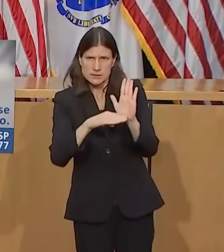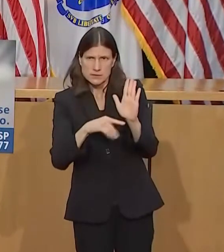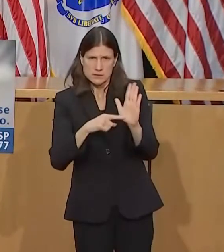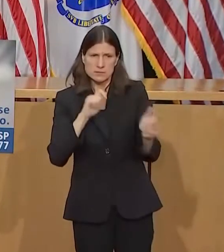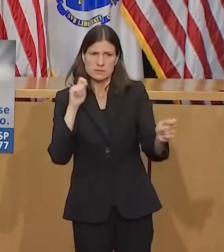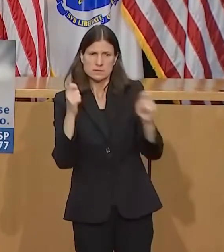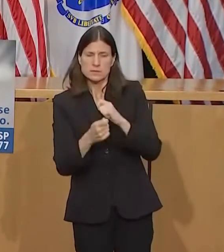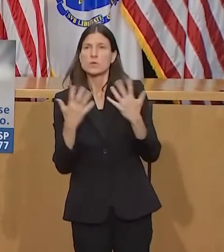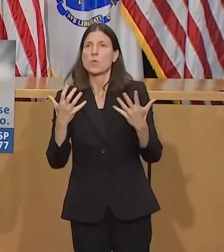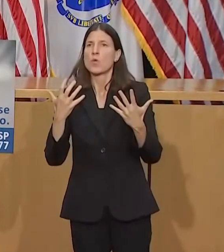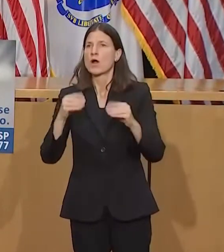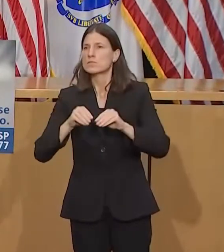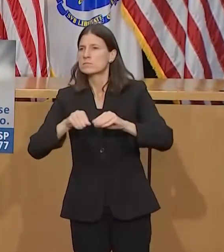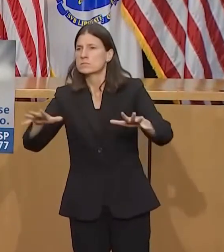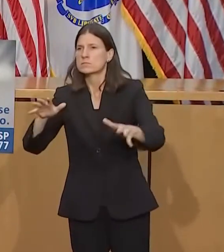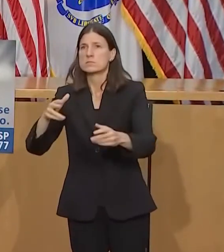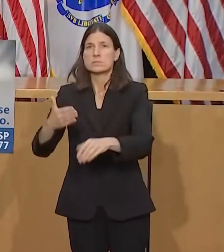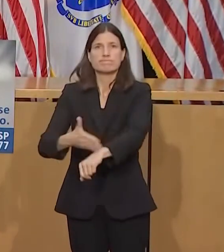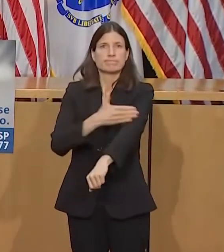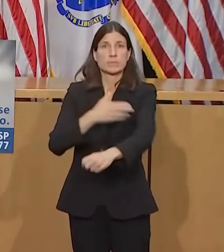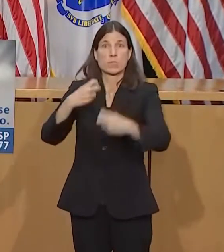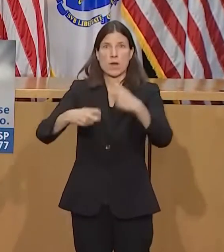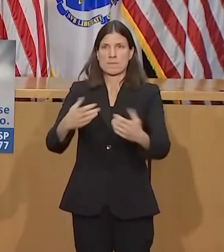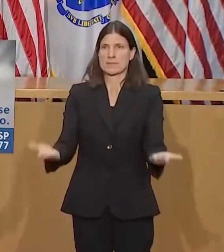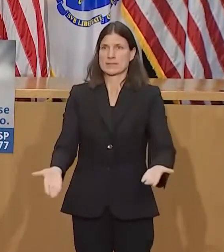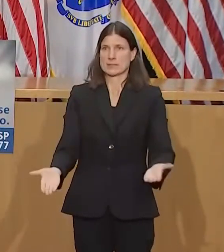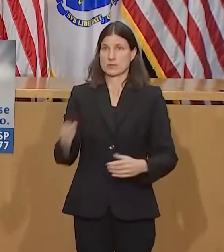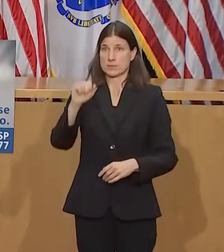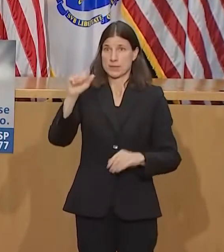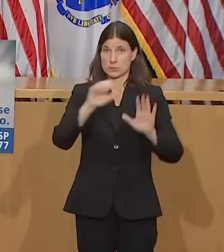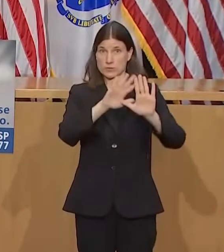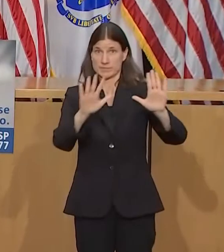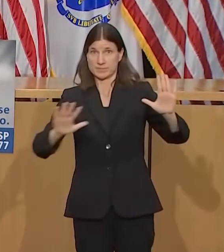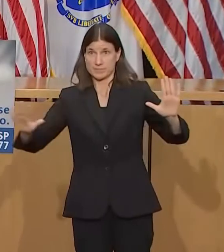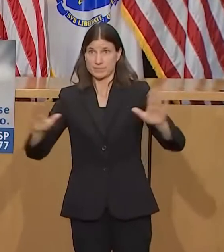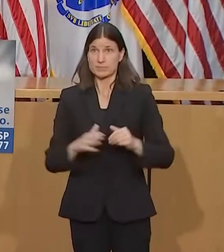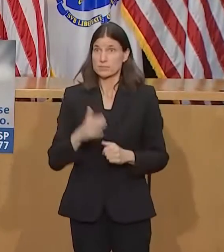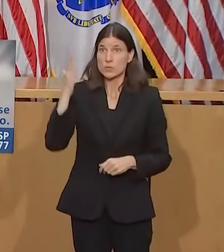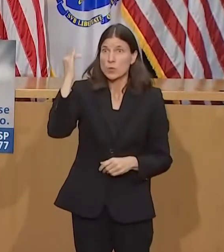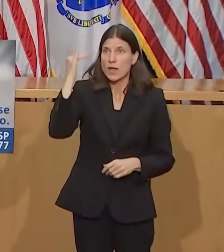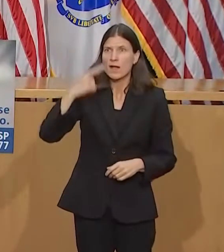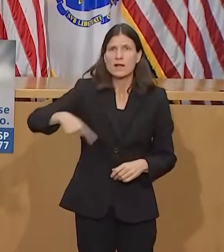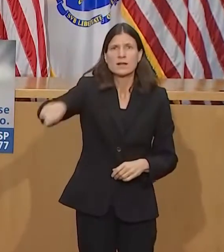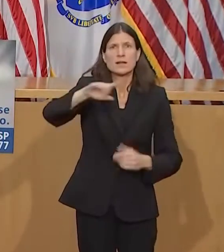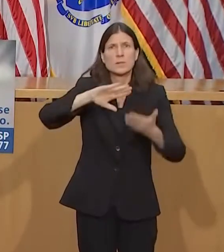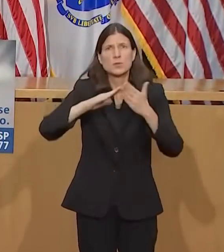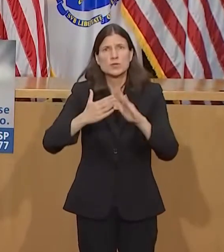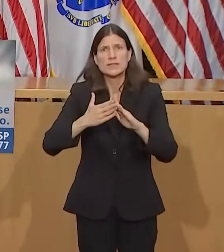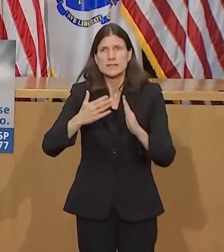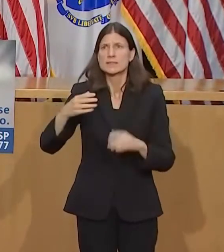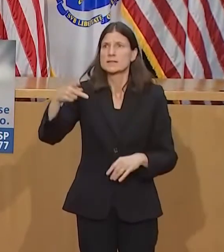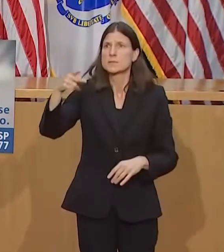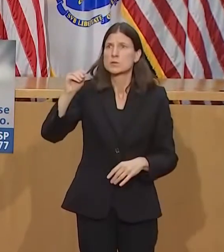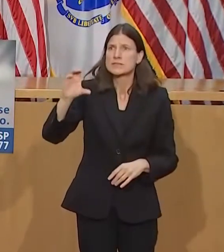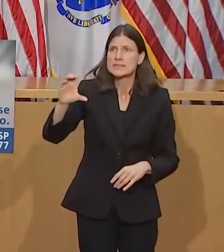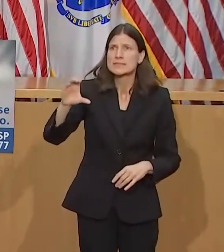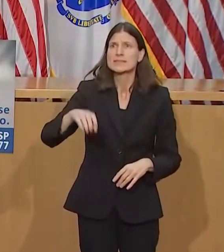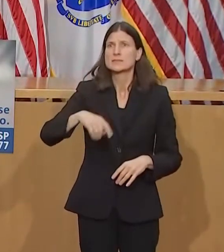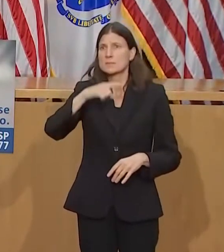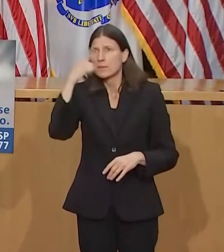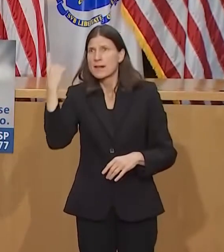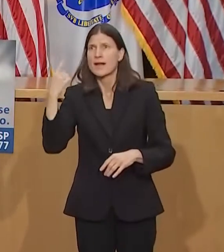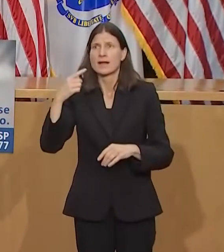answers in improving how law enforcement is only one piece of this process. But I think we've put together a solid set of